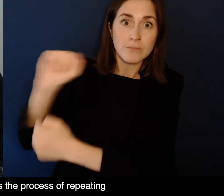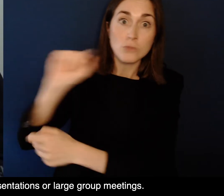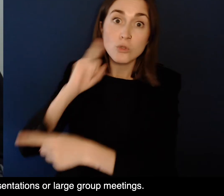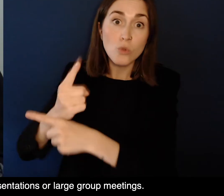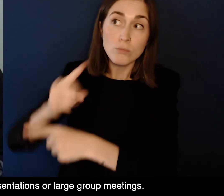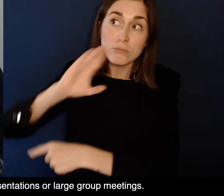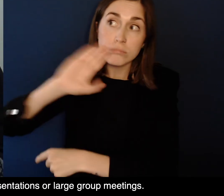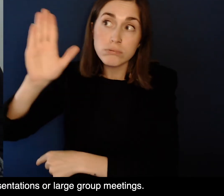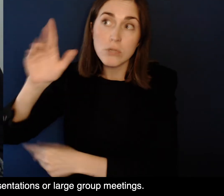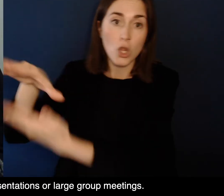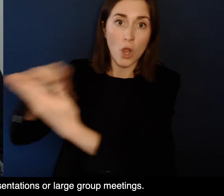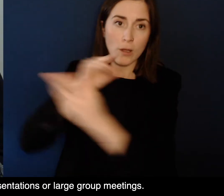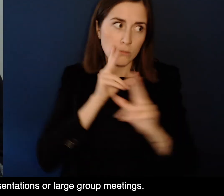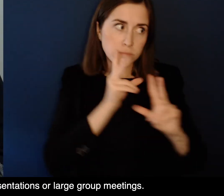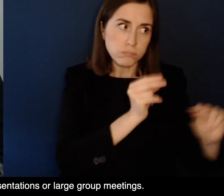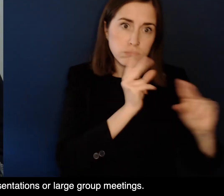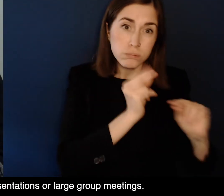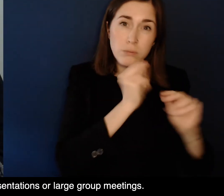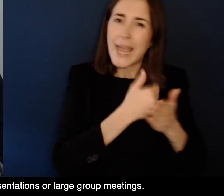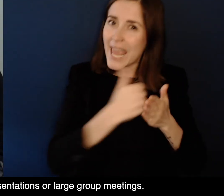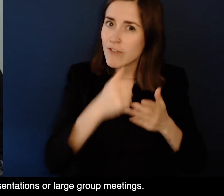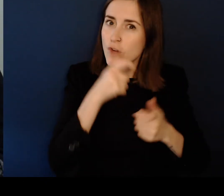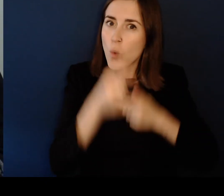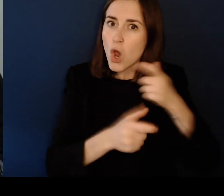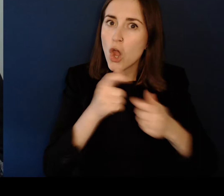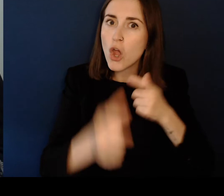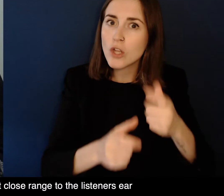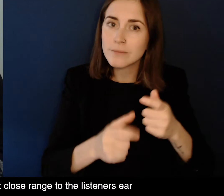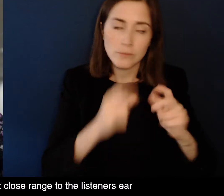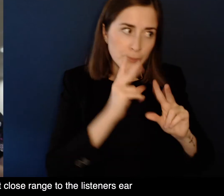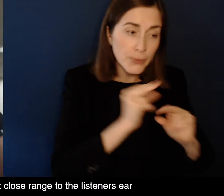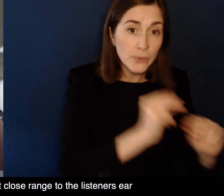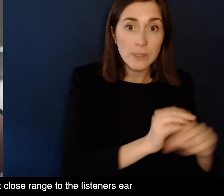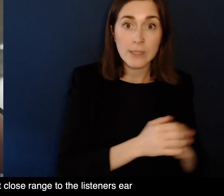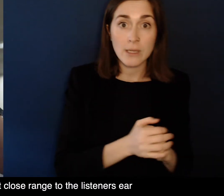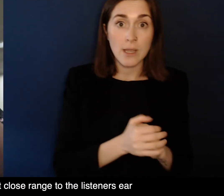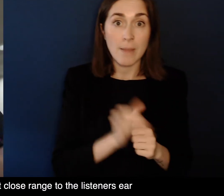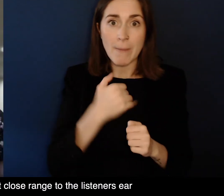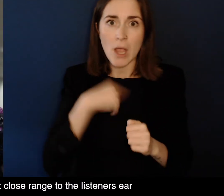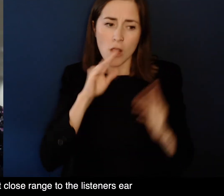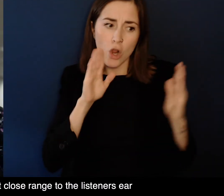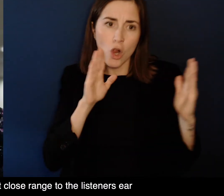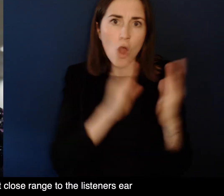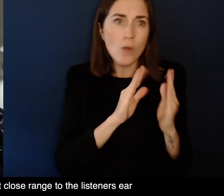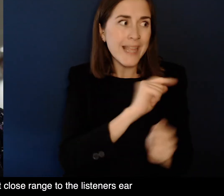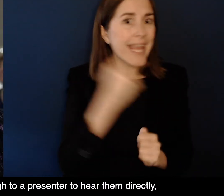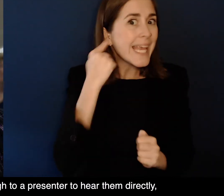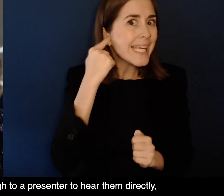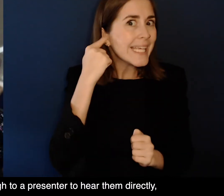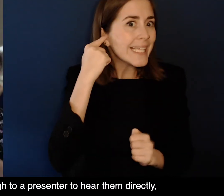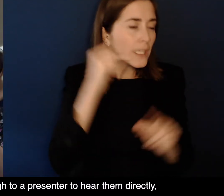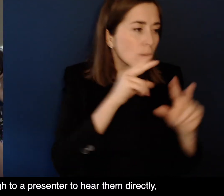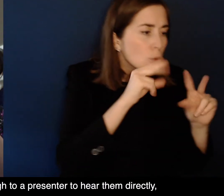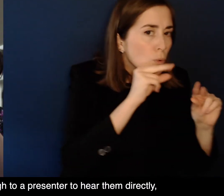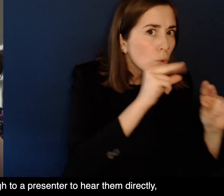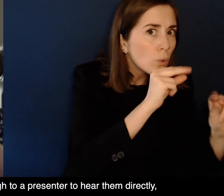has said and is used during presentations or large group meetings This may be done at close range to the listener's ear if they